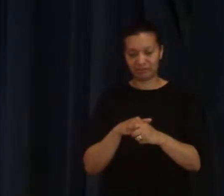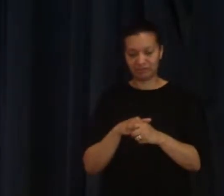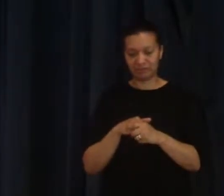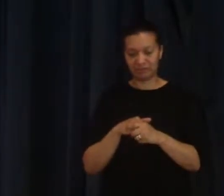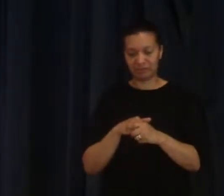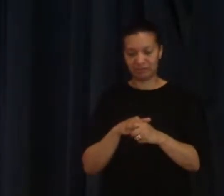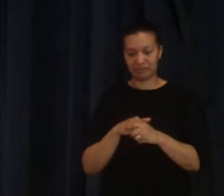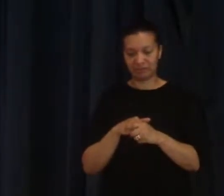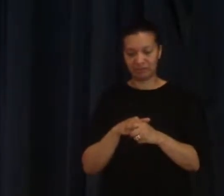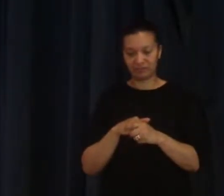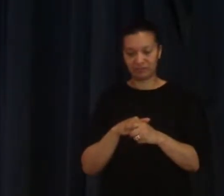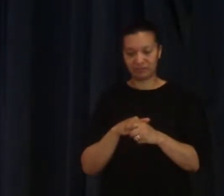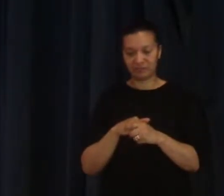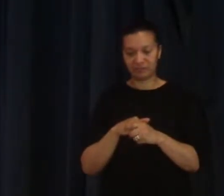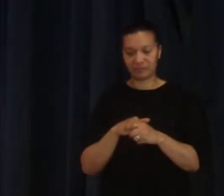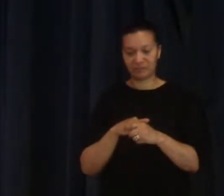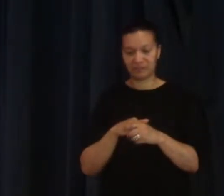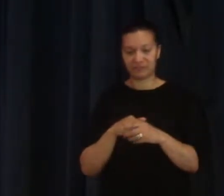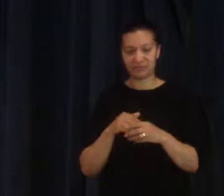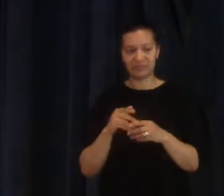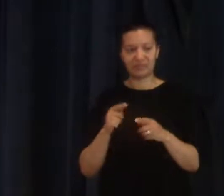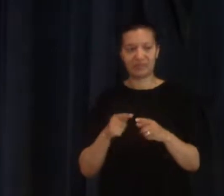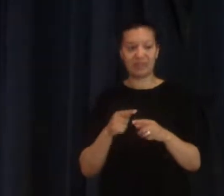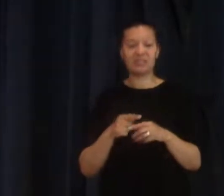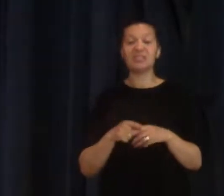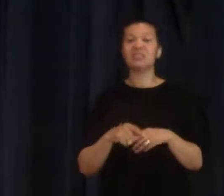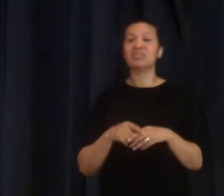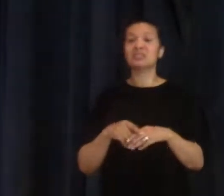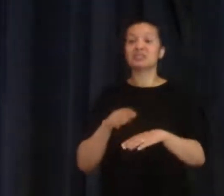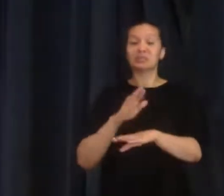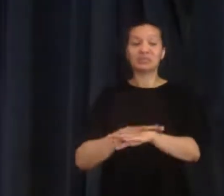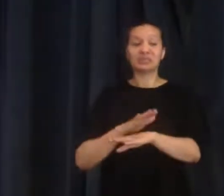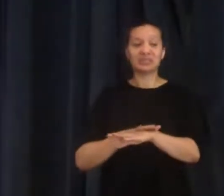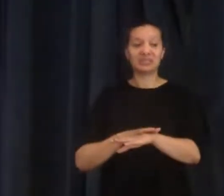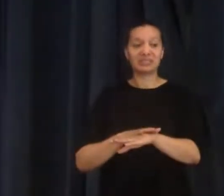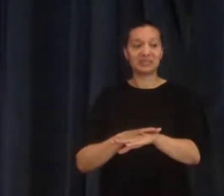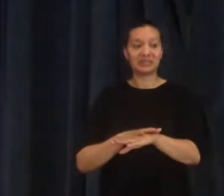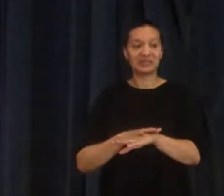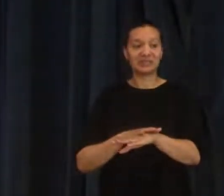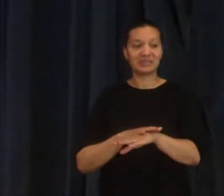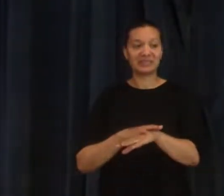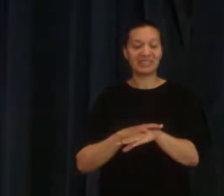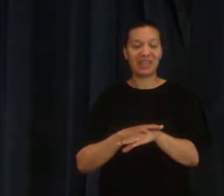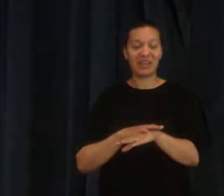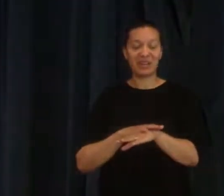and this morning I want us to spend some time and I can't see the time so I have to be a little bit closer 1135